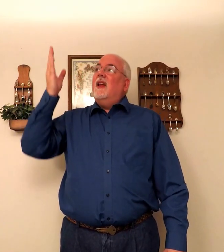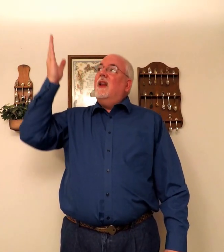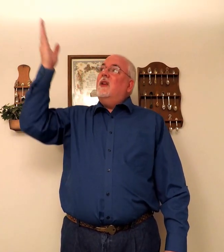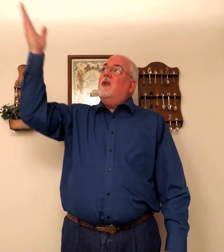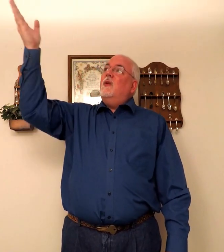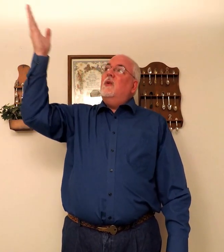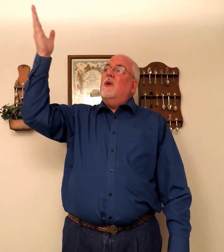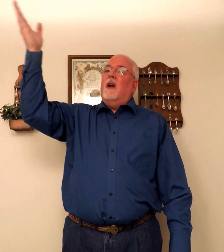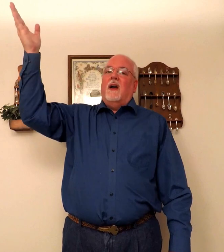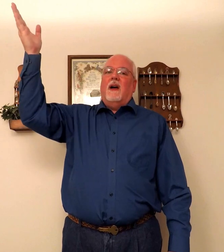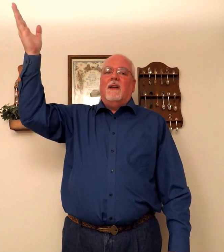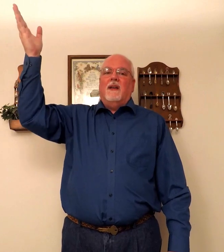To a.